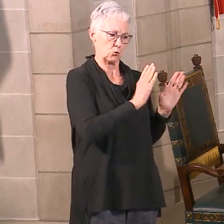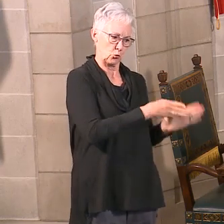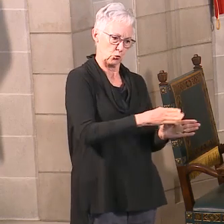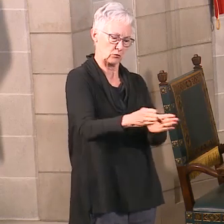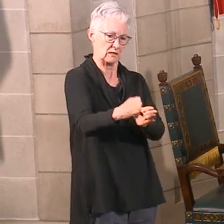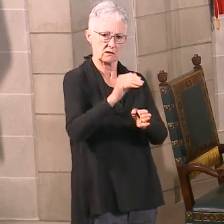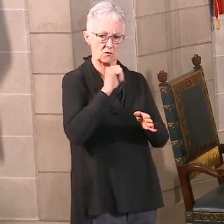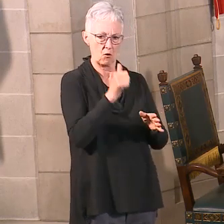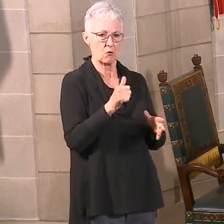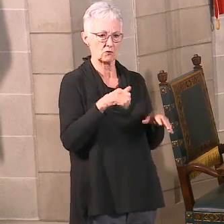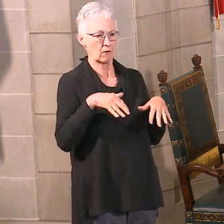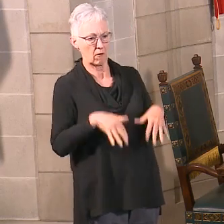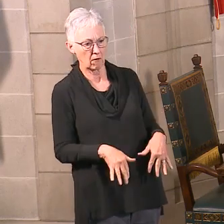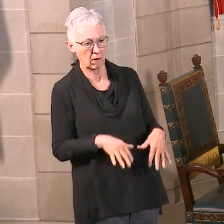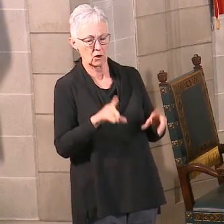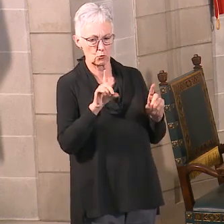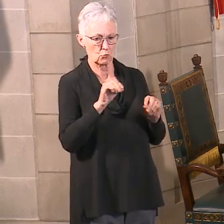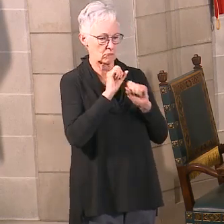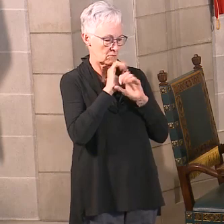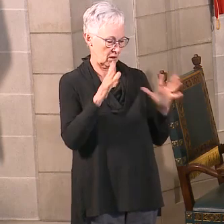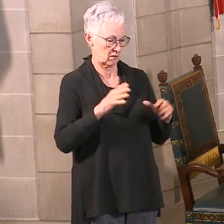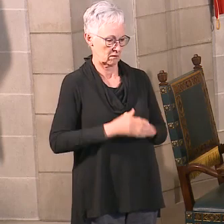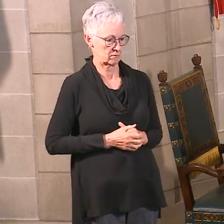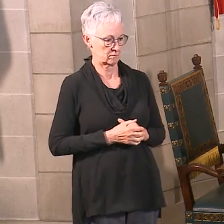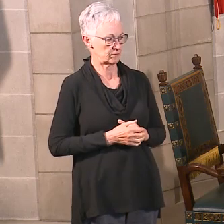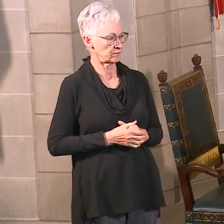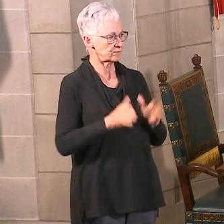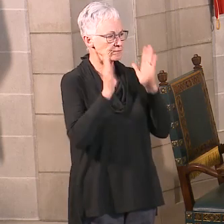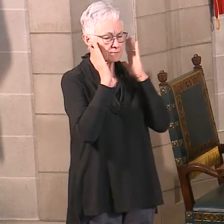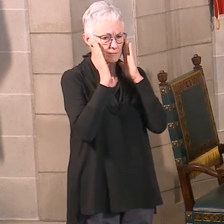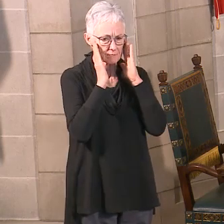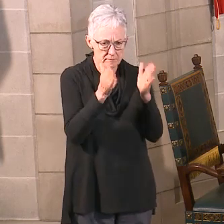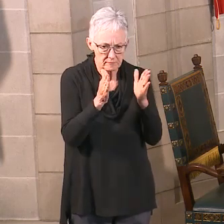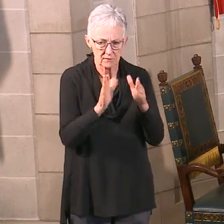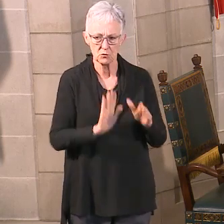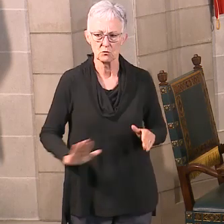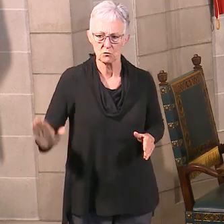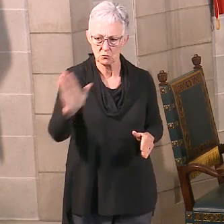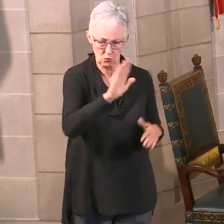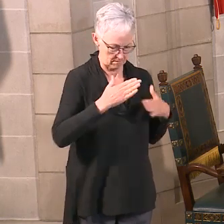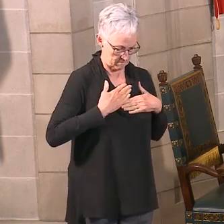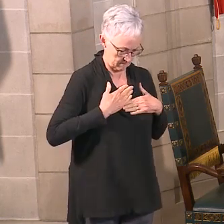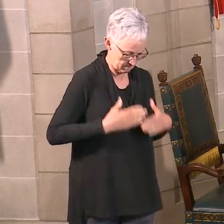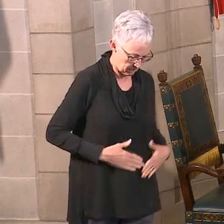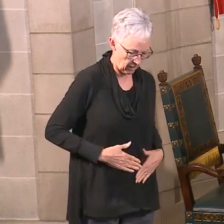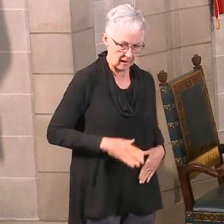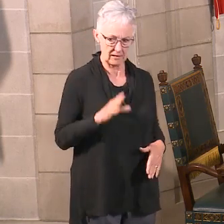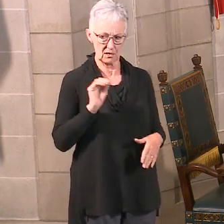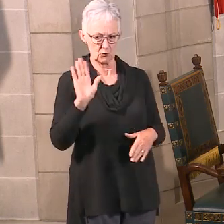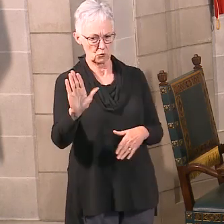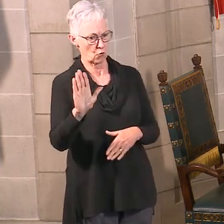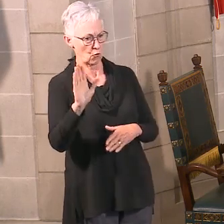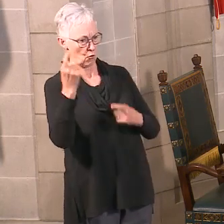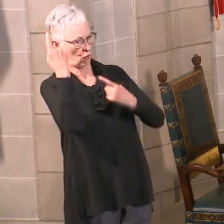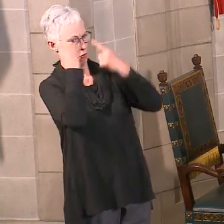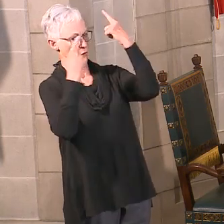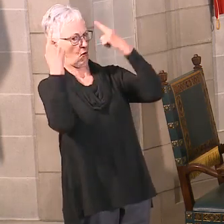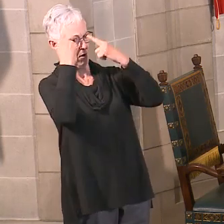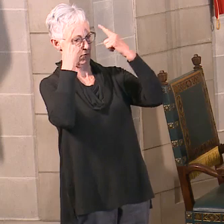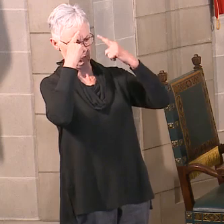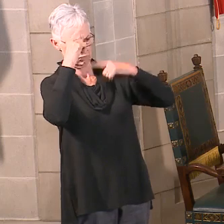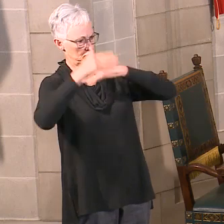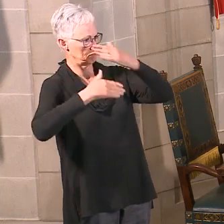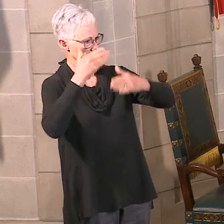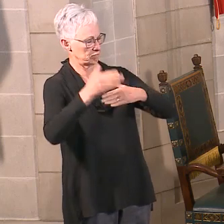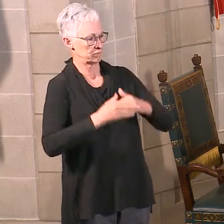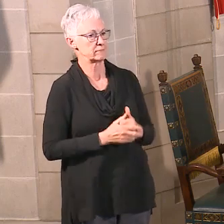Pay attention to your body and your thoughts. We know that there will be times now with the anxiety that we may be